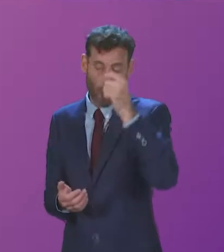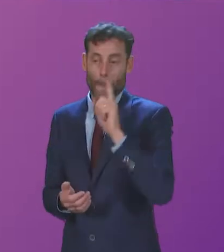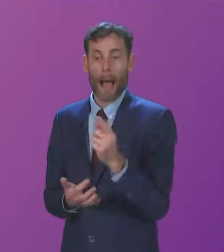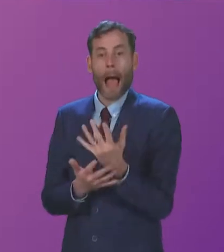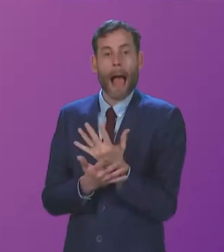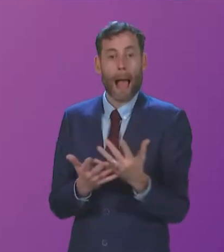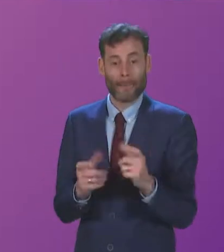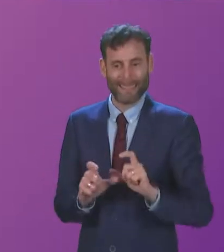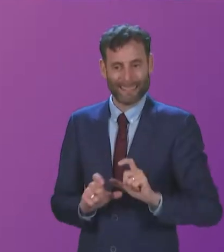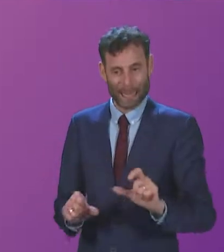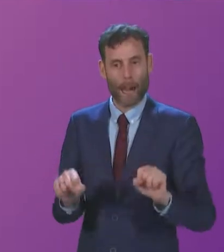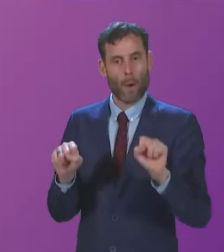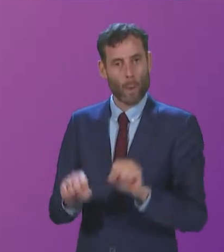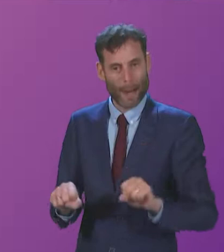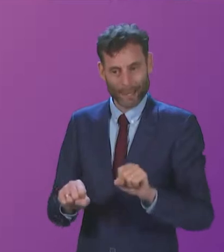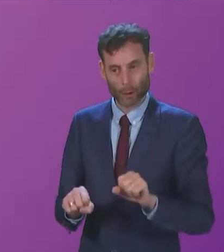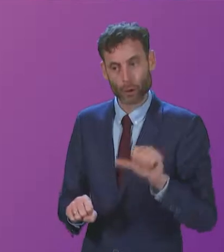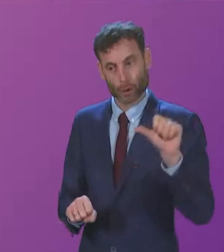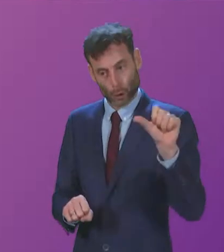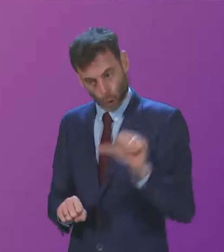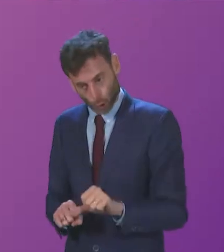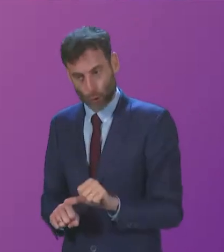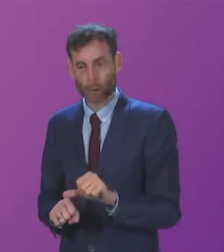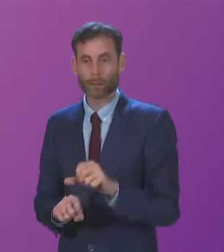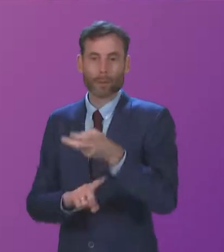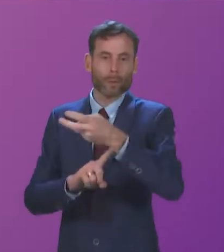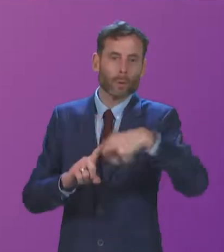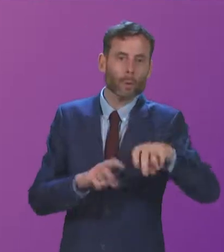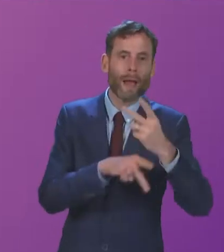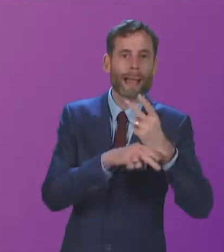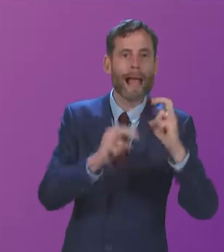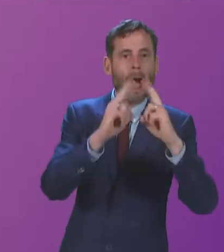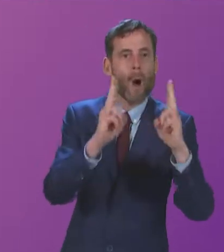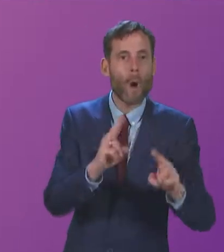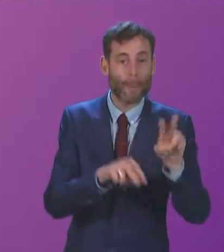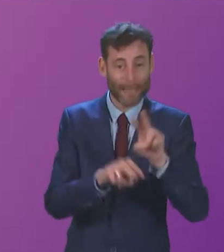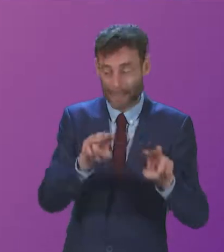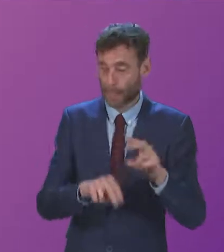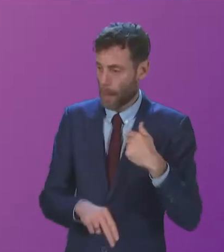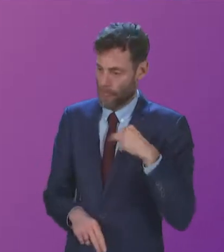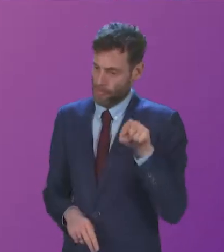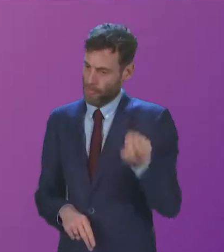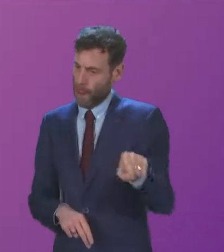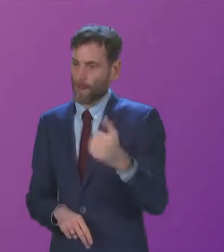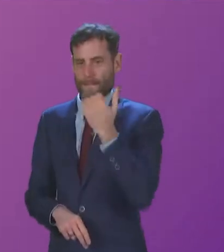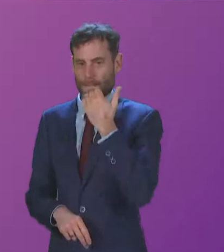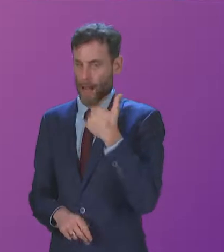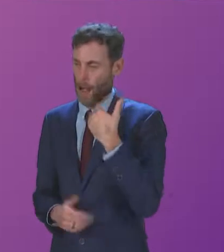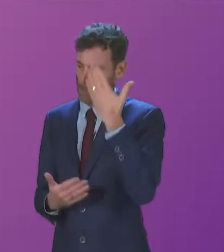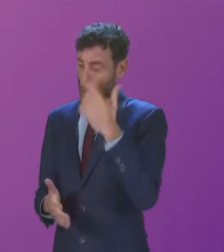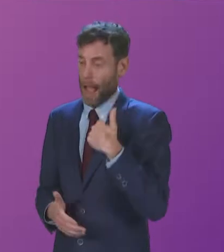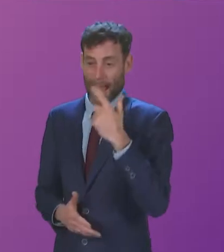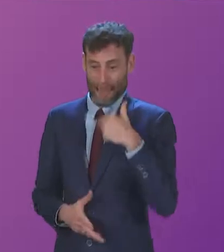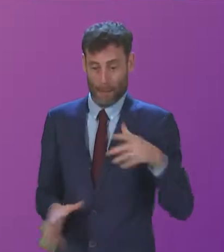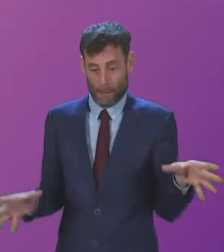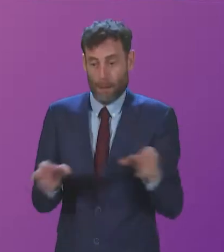I think, a care home package or waiting to be assessed. So I'll give him that exact figure, and if he wants it broken down by Health Board, I'll do my best to give